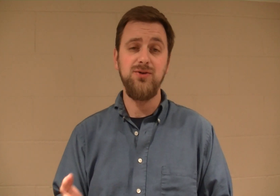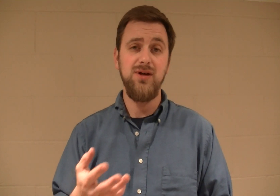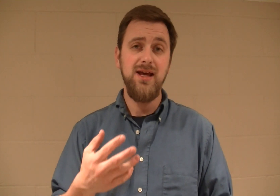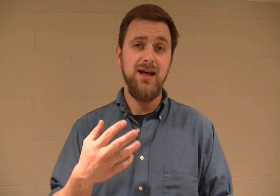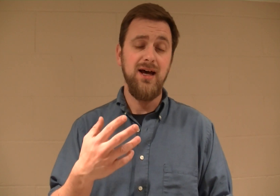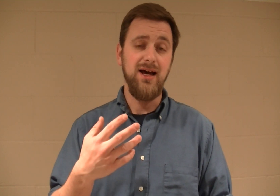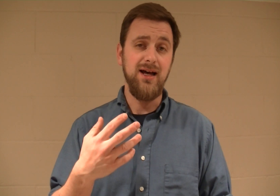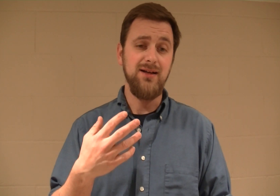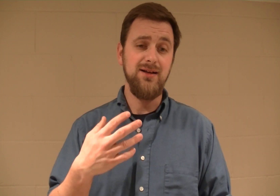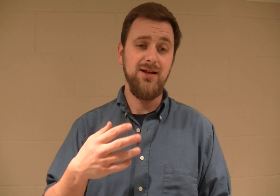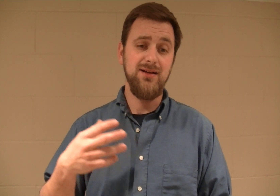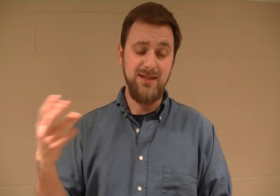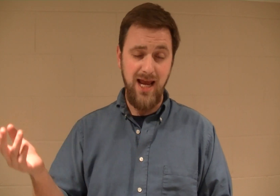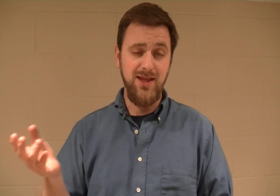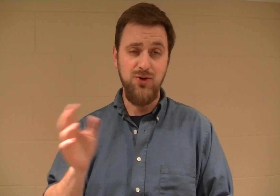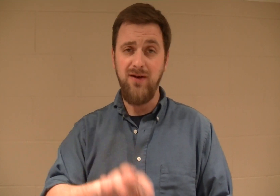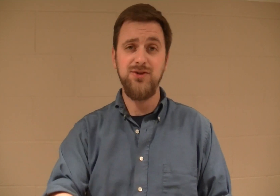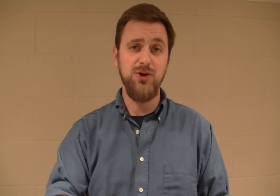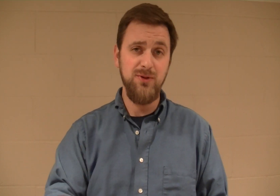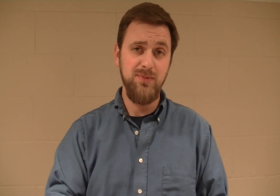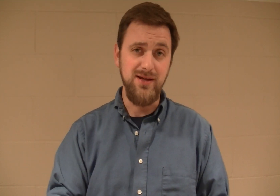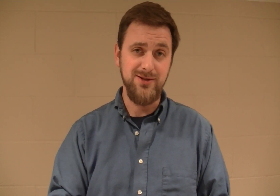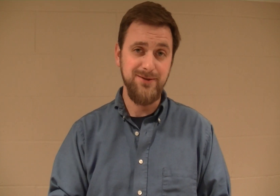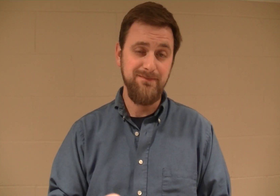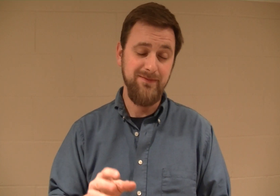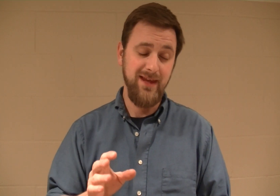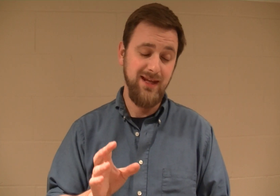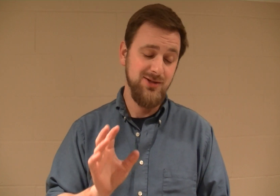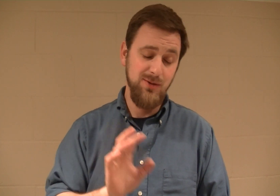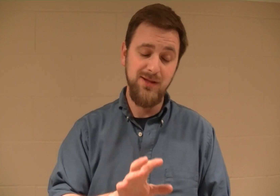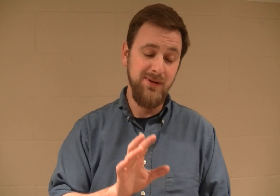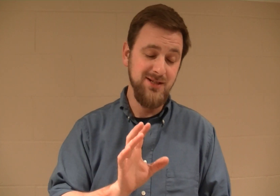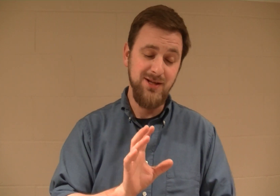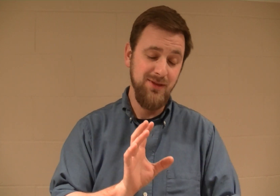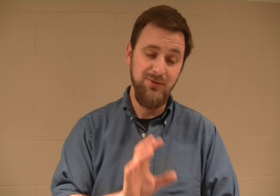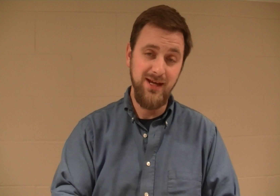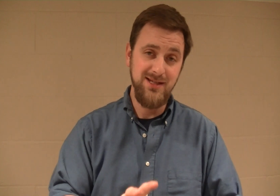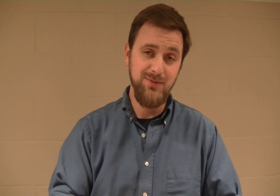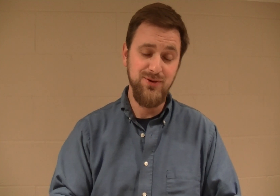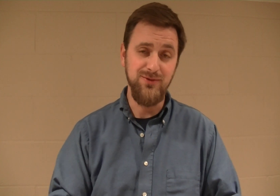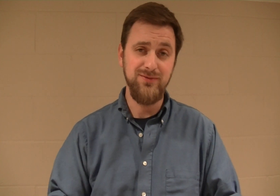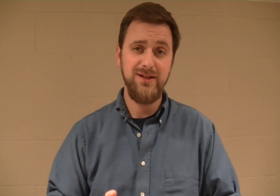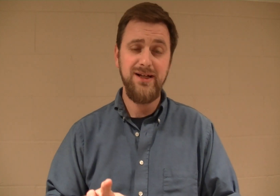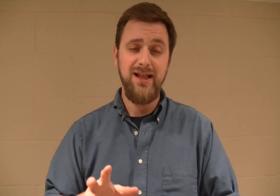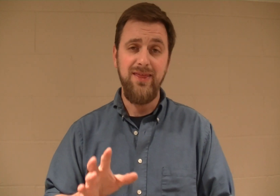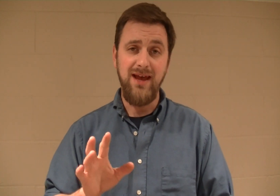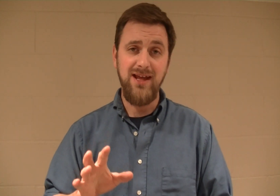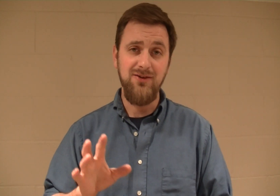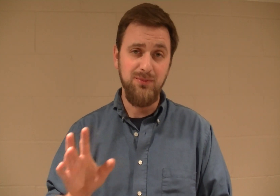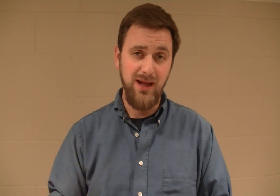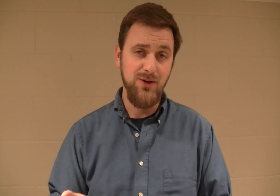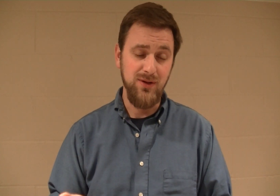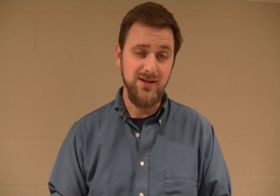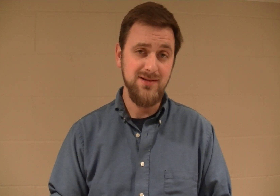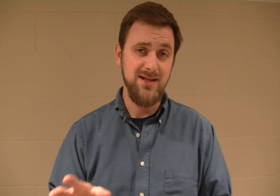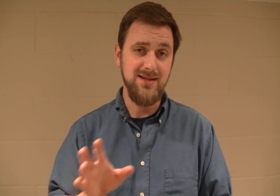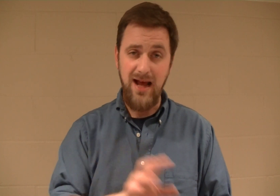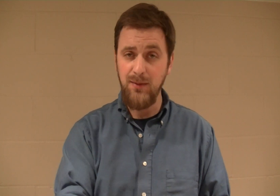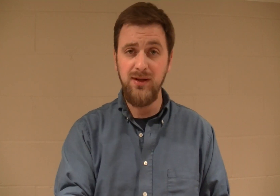say that you have disturbed their piece. And disturbing their piece is something really easy to prove. They have to have a complaining witness that's not a police